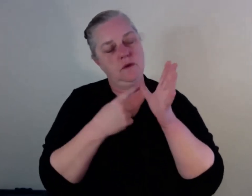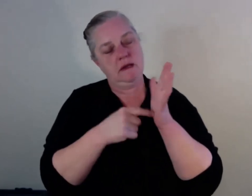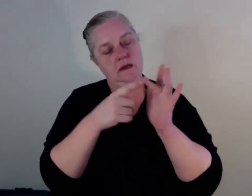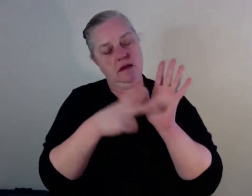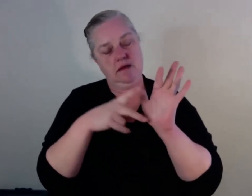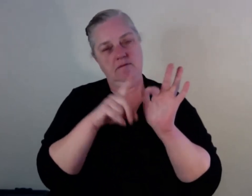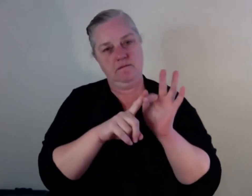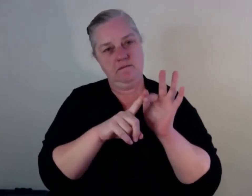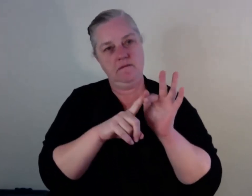So thank you. Thank you, Hannah.